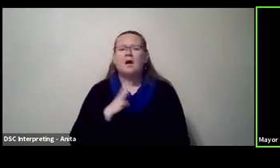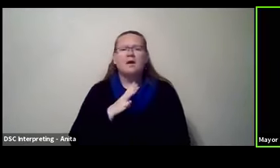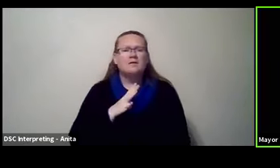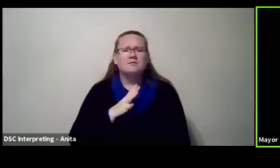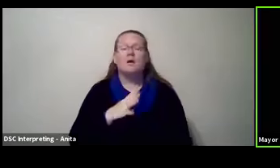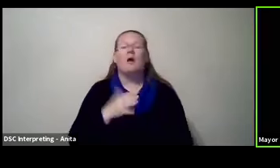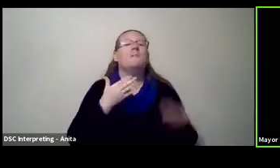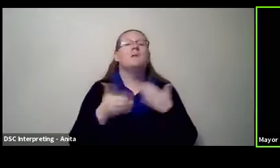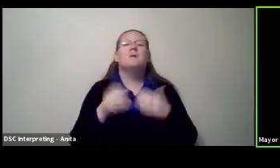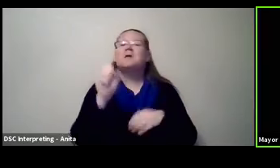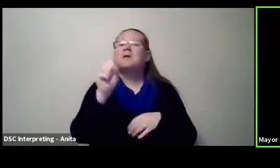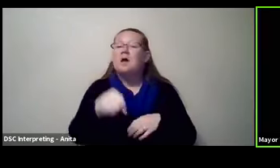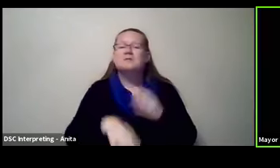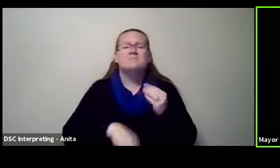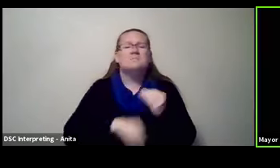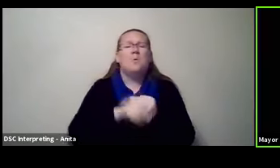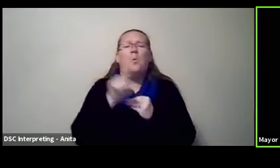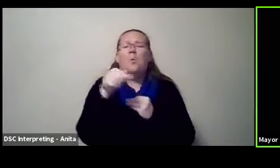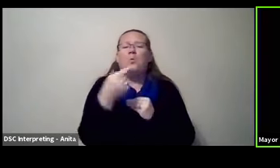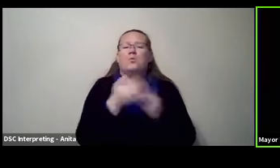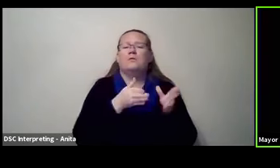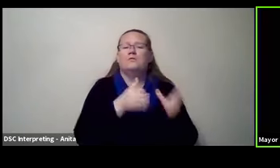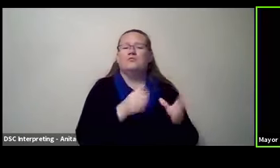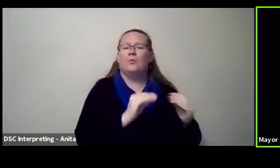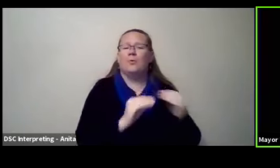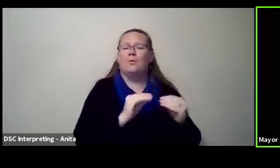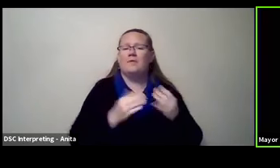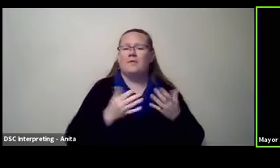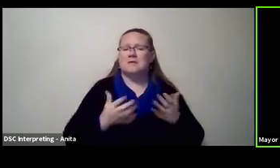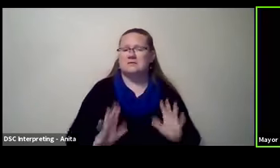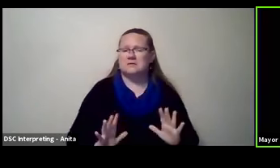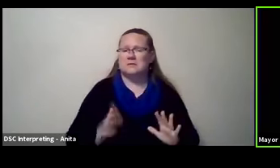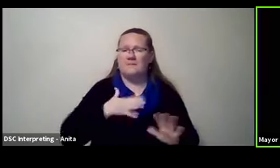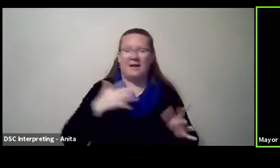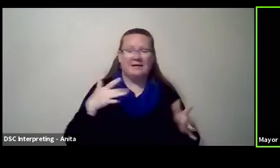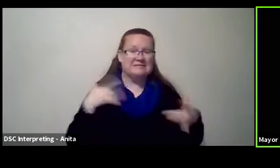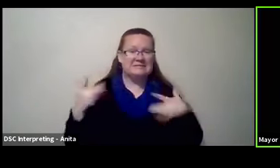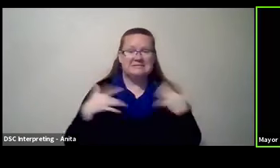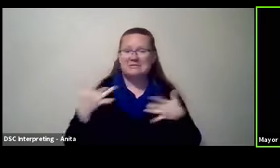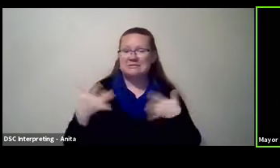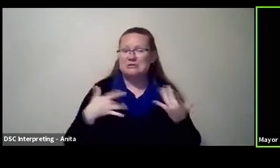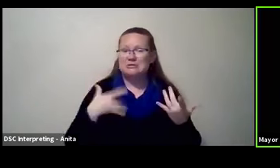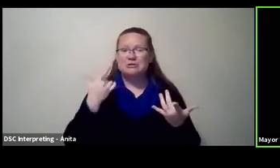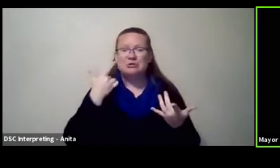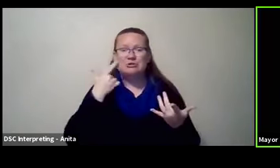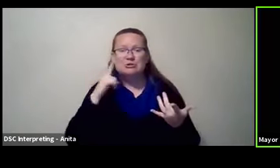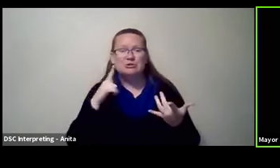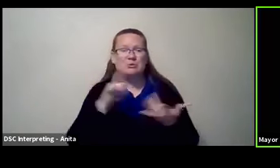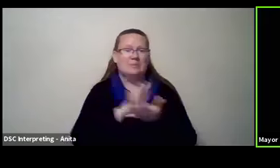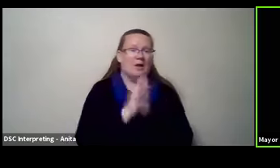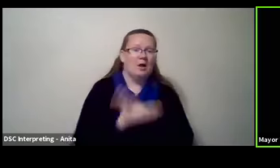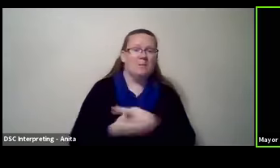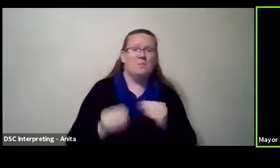Maybe we, you know, uh, my enthusiasm for turning this into a stronger city that we threw too many goodies,